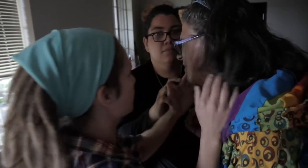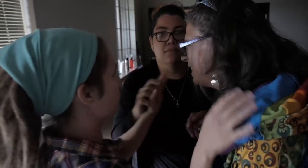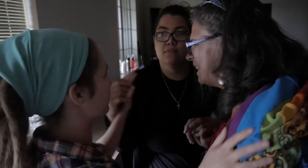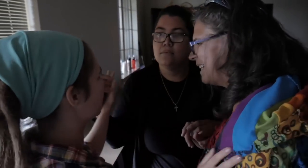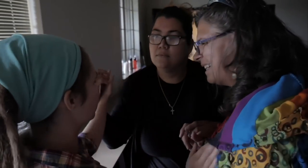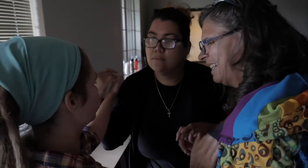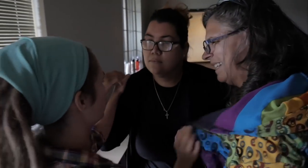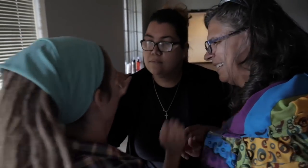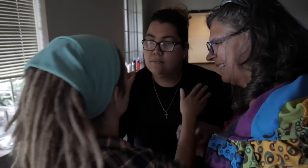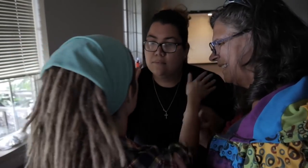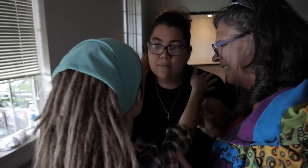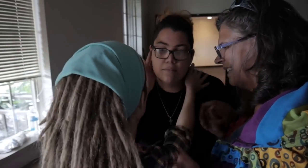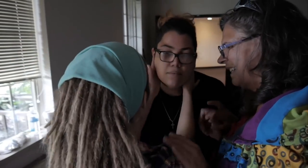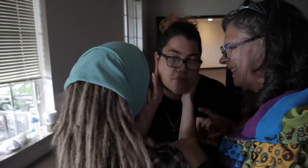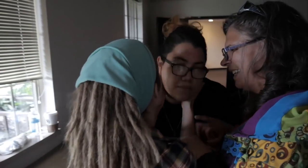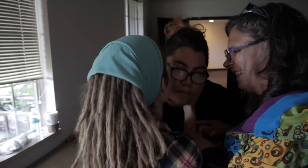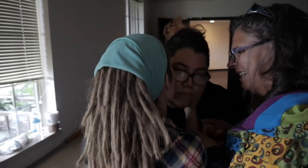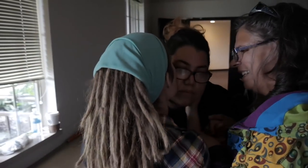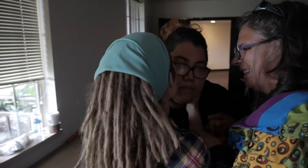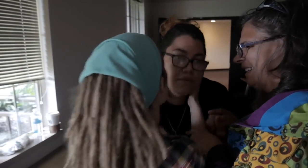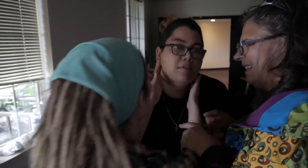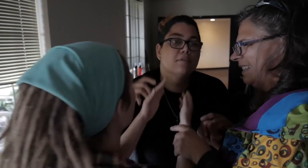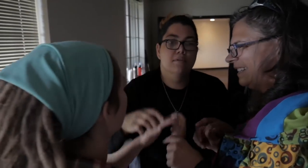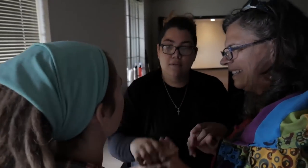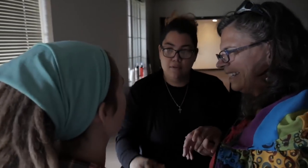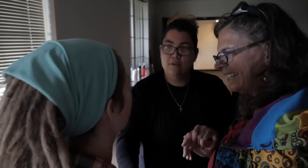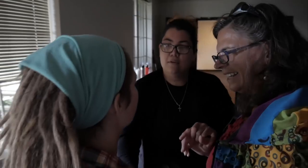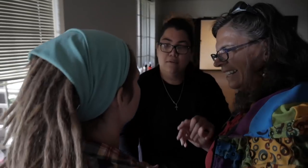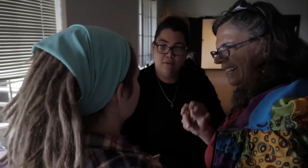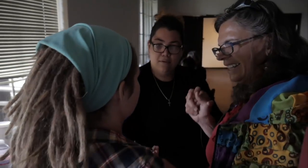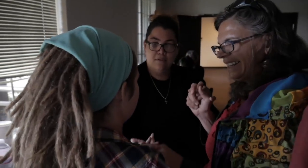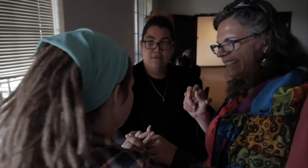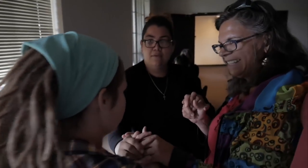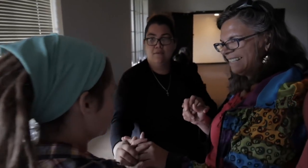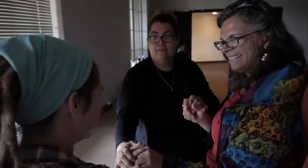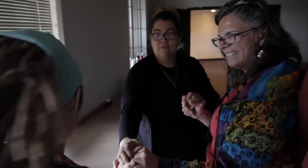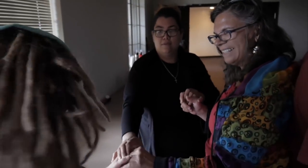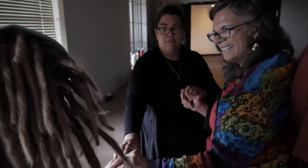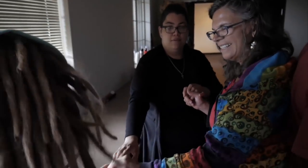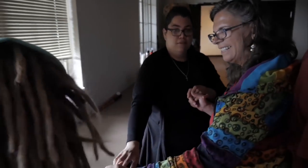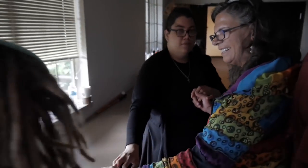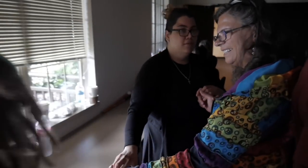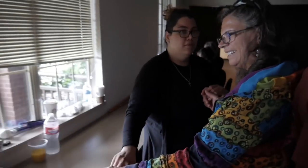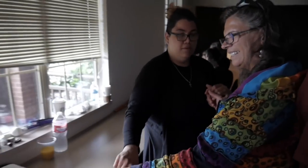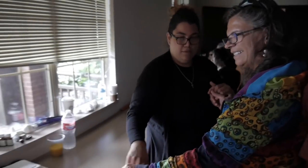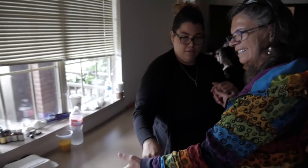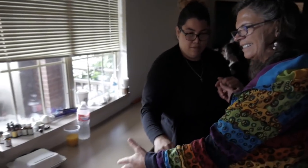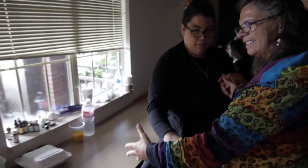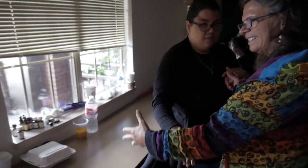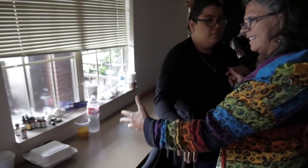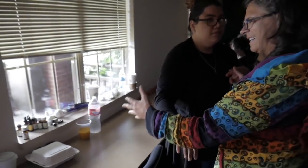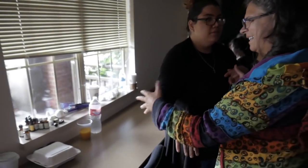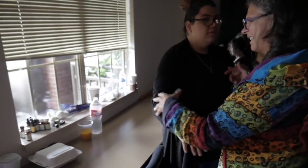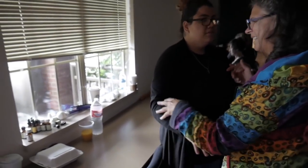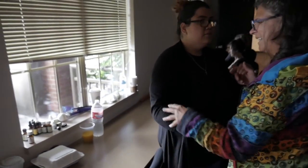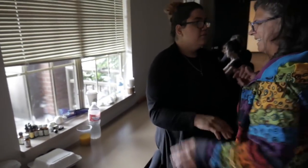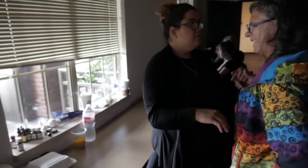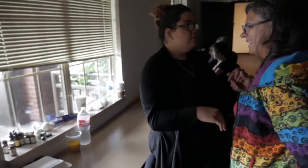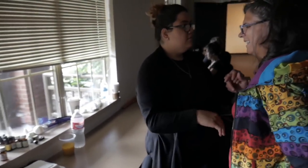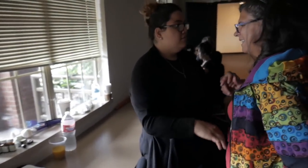Once Lisa leaves, Vicky gives Jazz, who is playing Romeo, the cue to enter by tapping him on his leg.